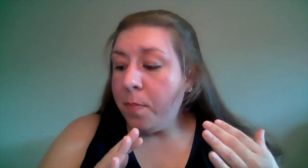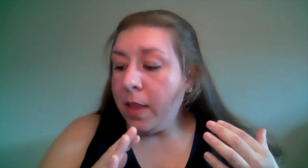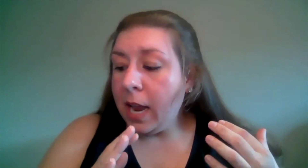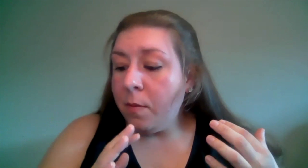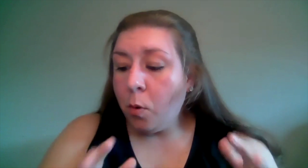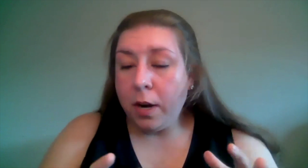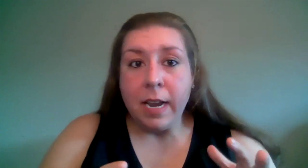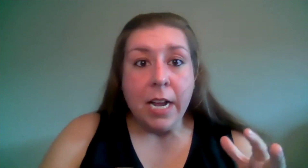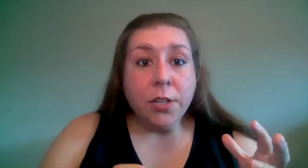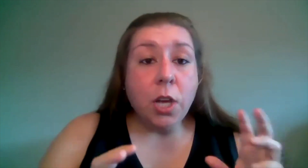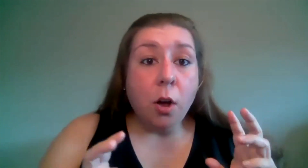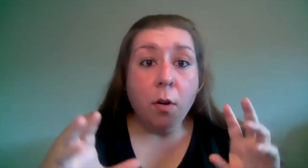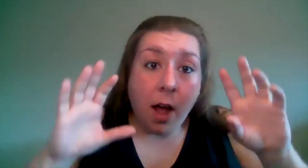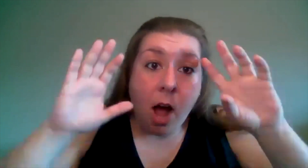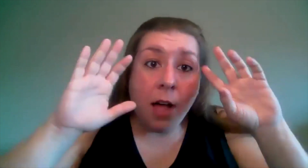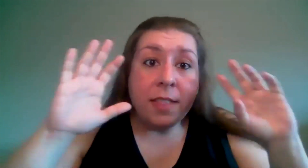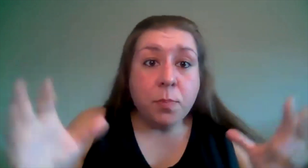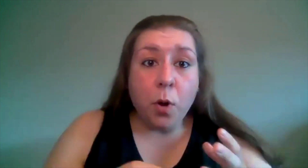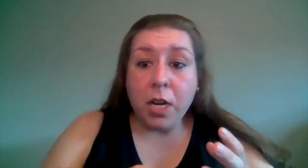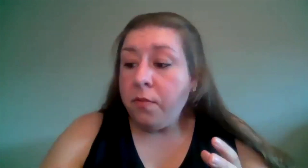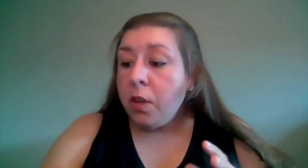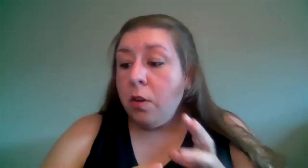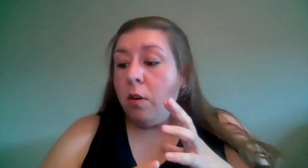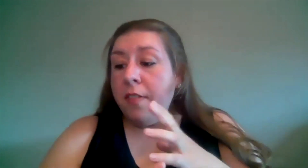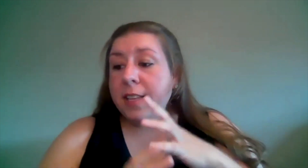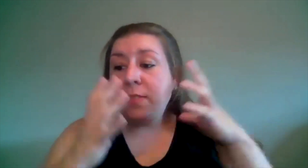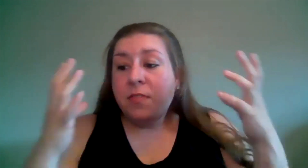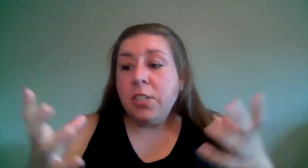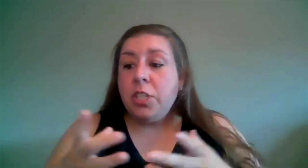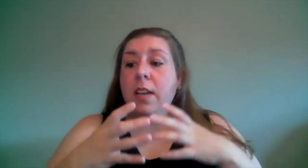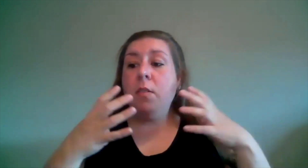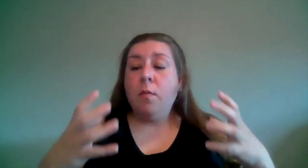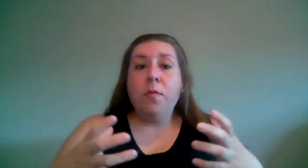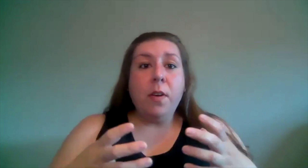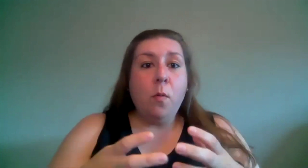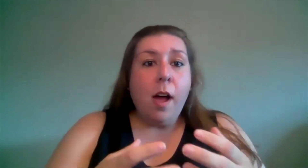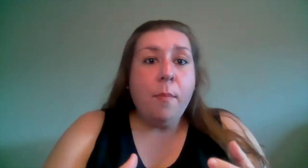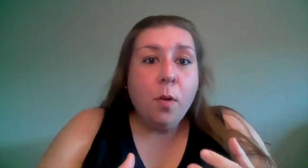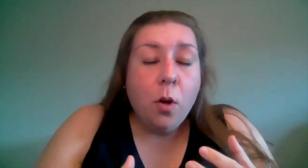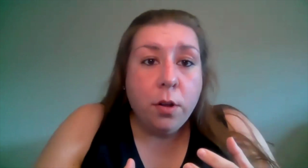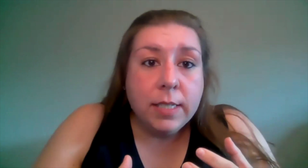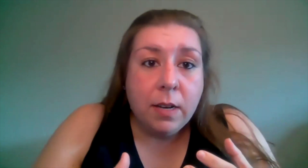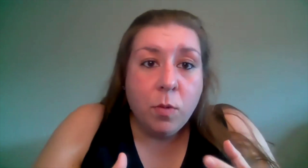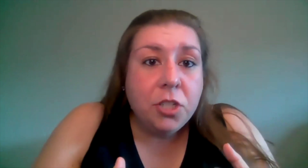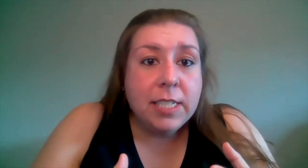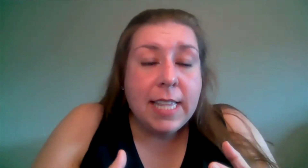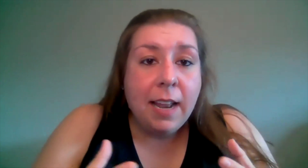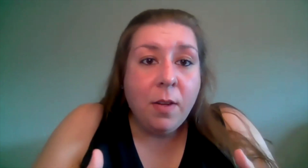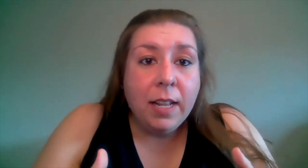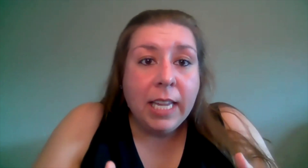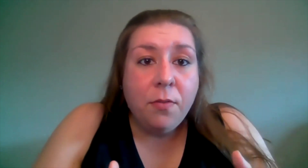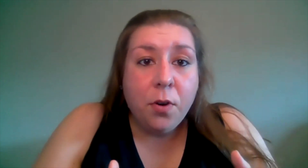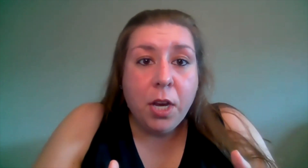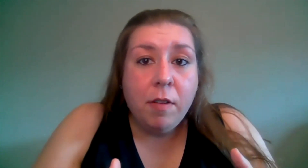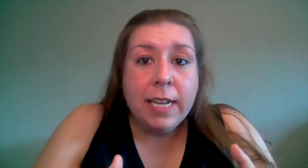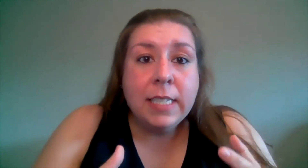important so on this point of view on this vision um goals and wishes that i want to leave for you is